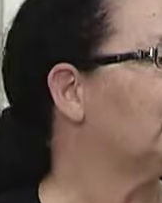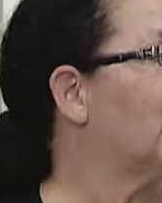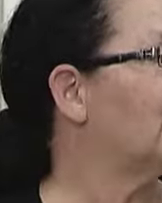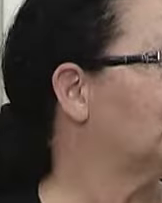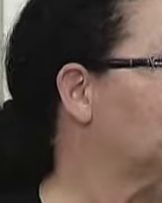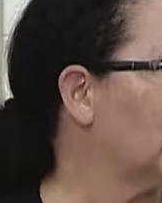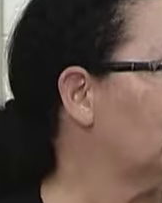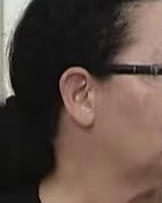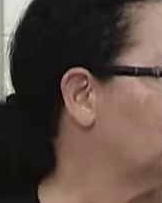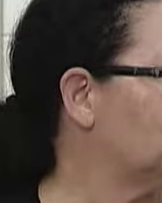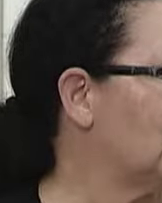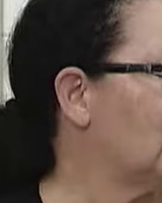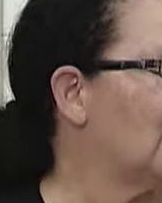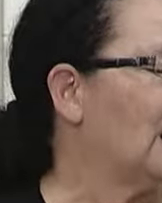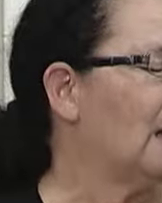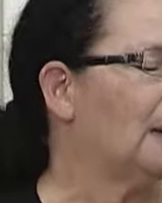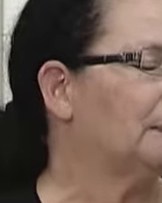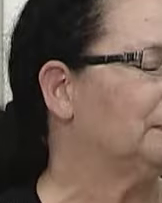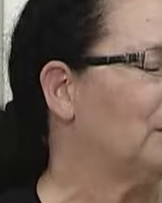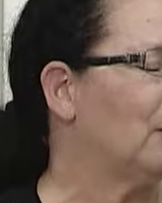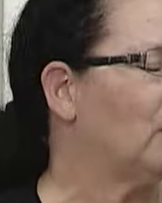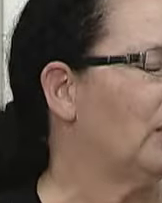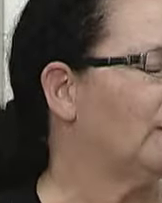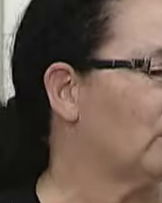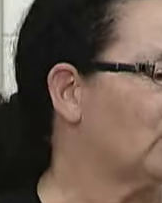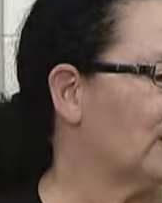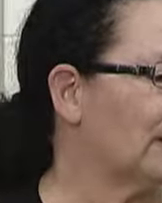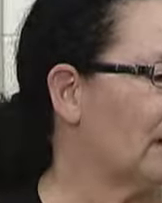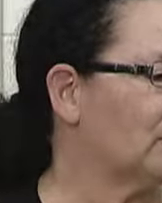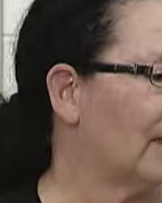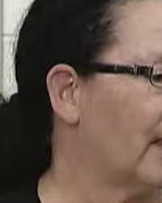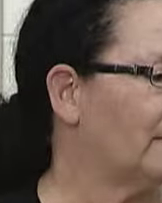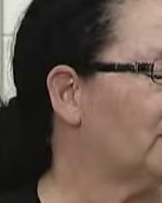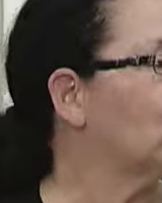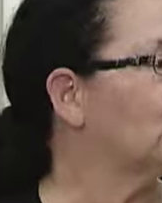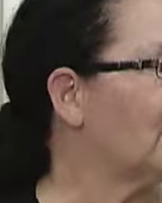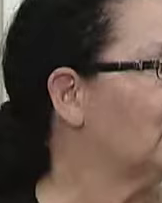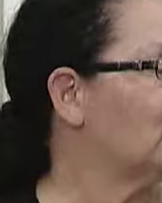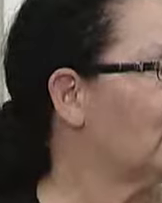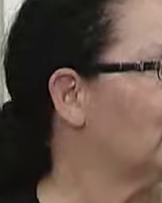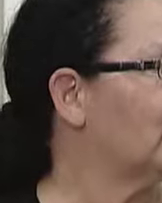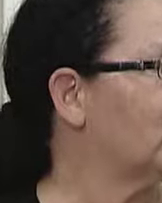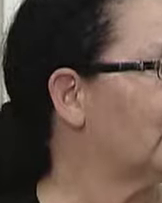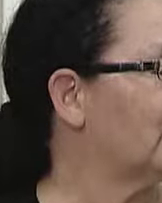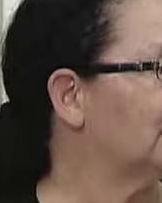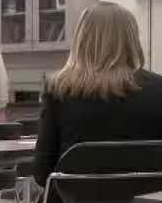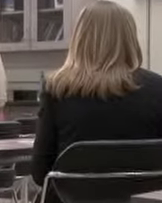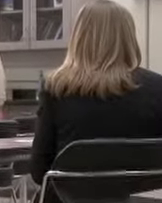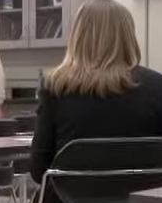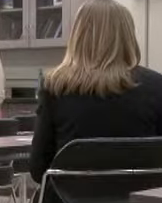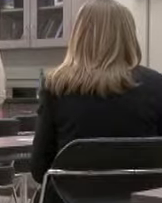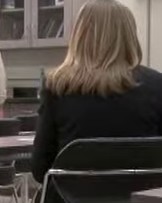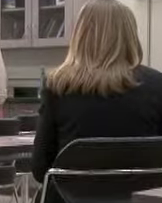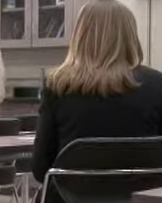back in the 90s. But we are fortunate now to have a full-time instructor in American Sign Language, Trent Wade.